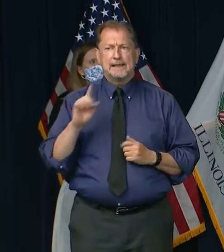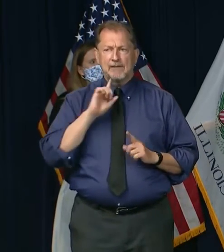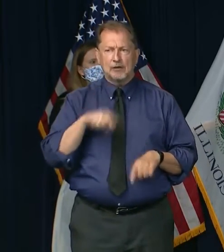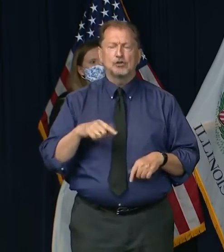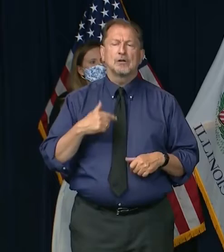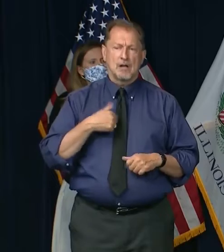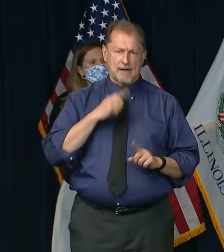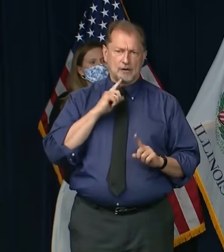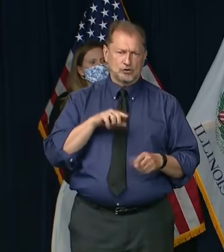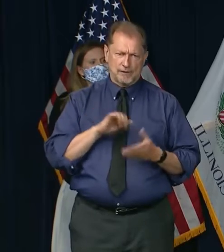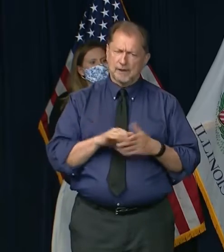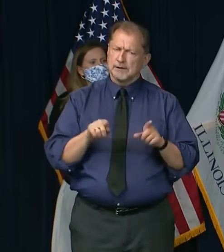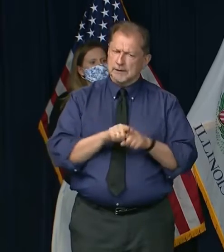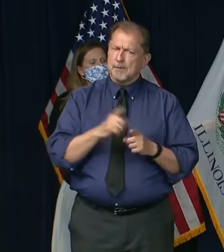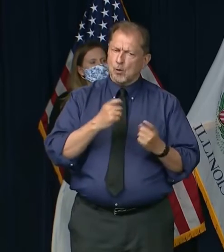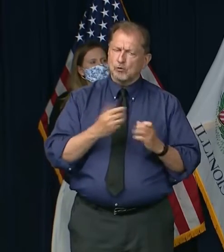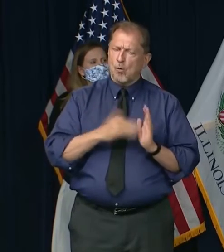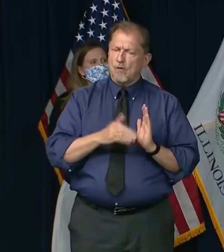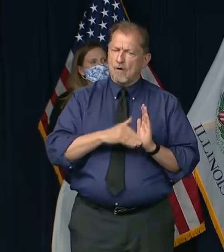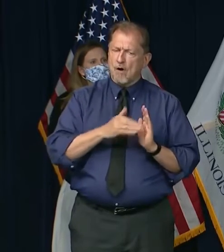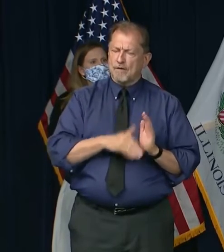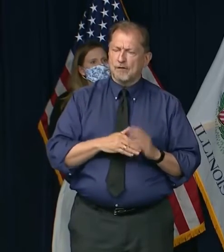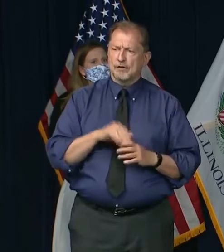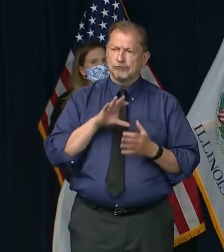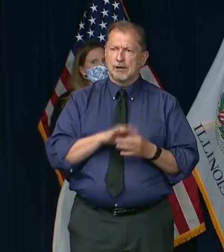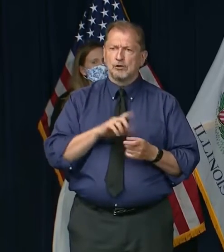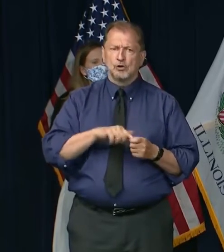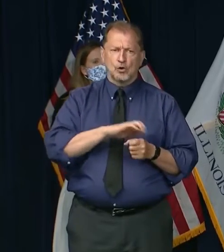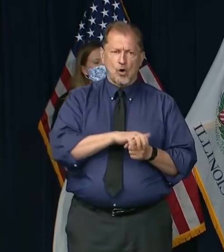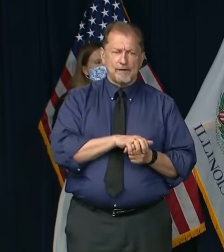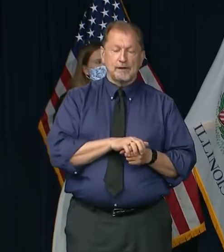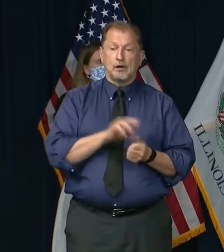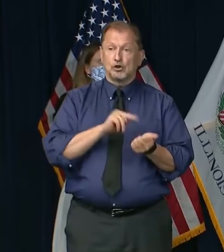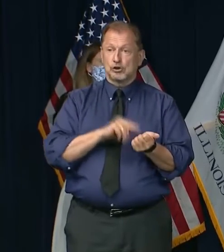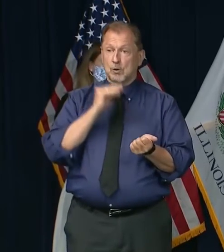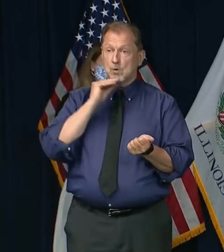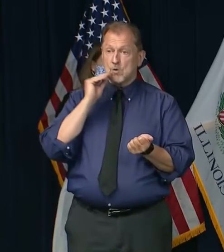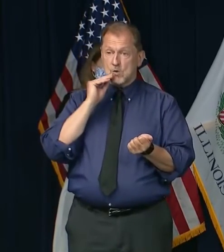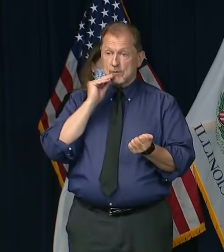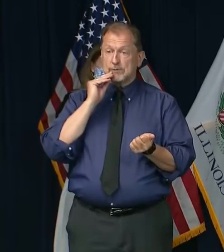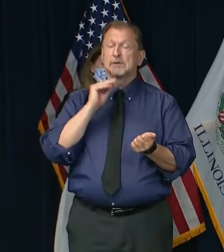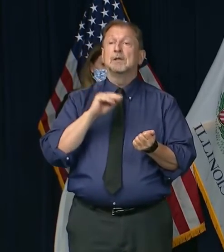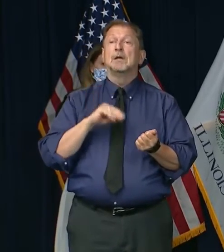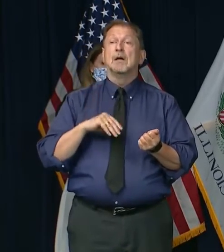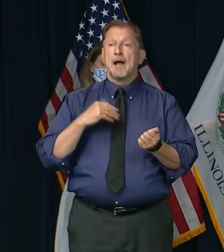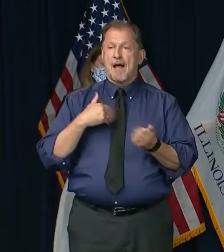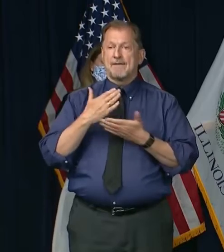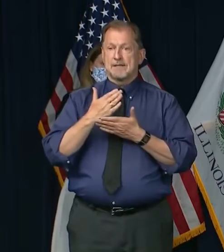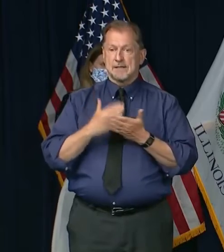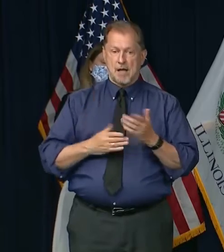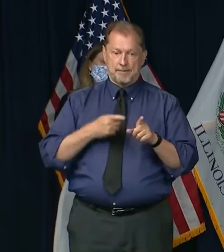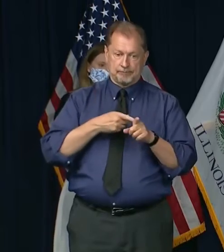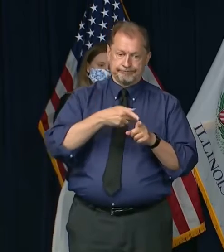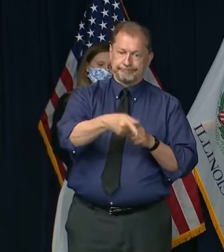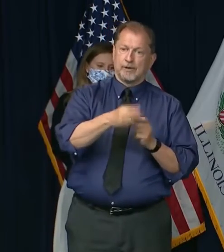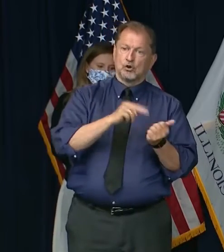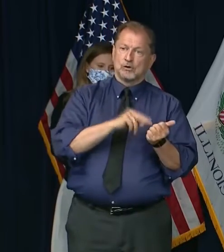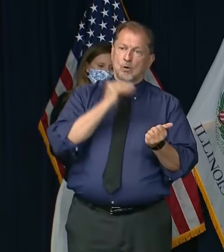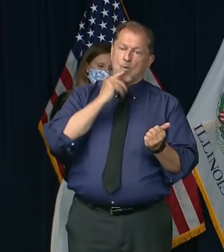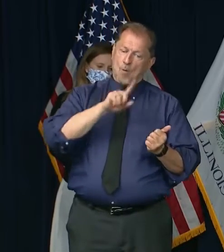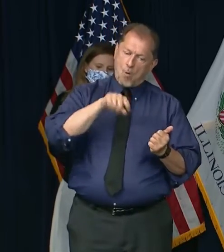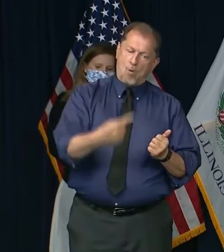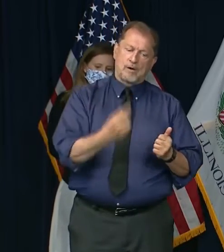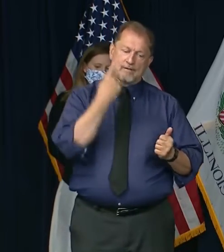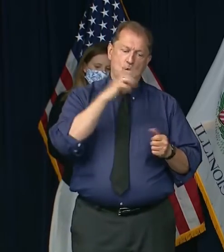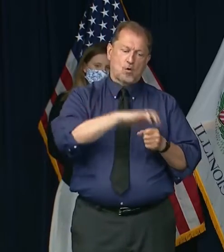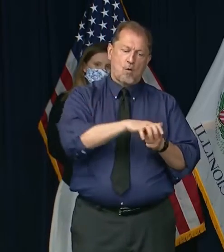answered the question. There are, you know, COVID-specific nursing homes that people sometimes go to when they come out of a